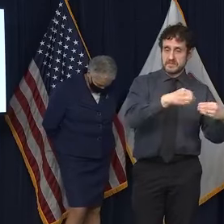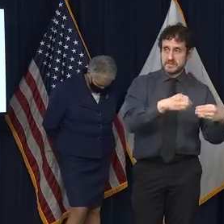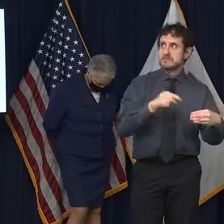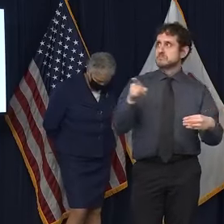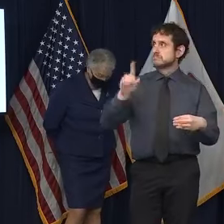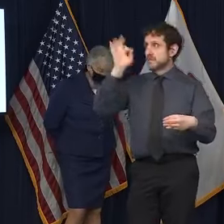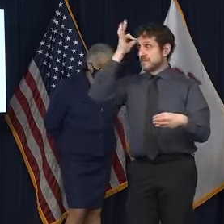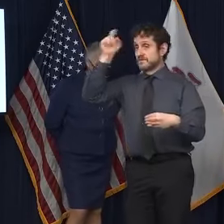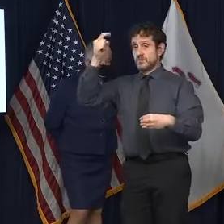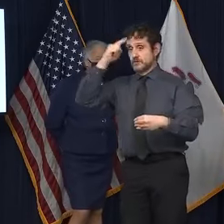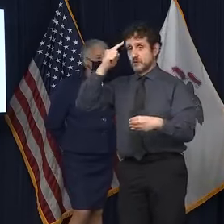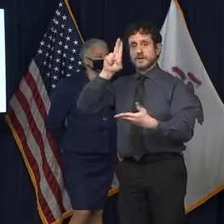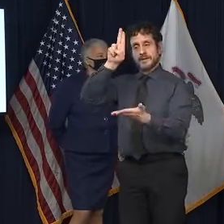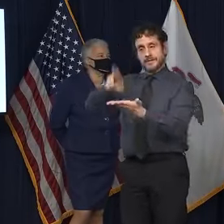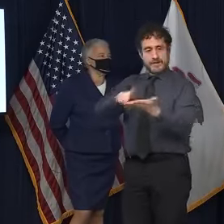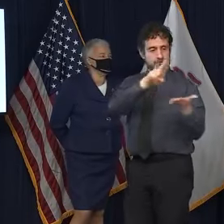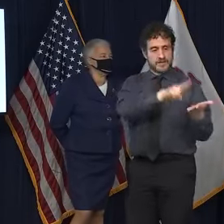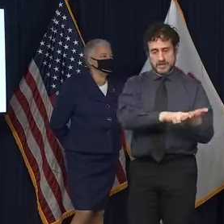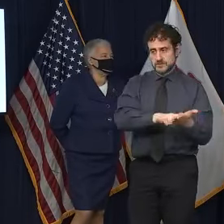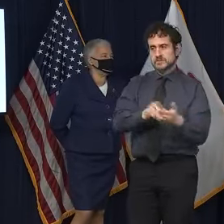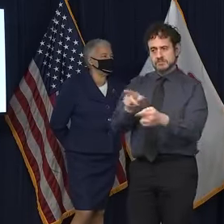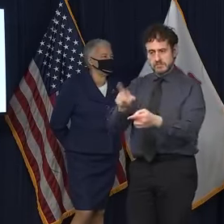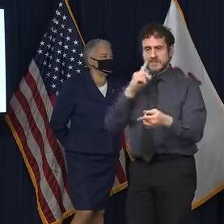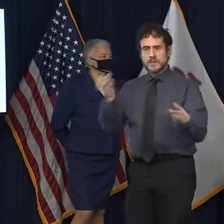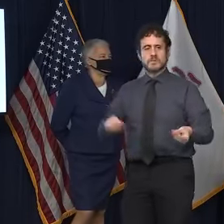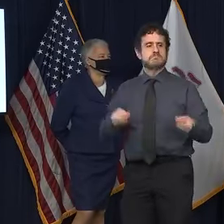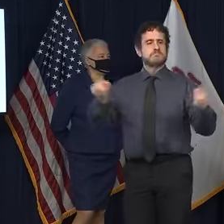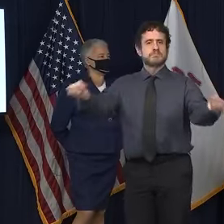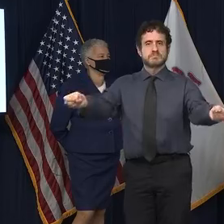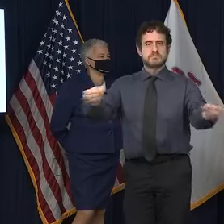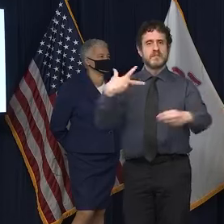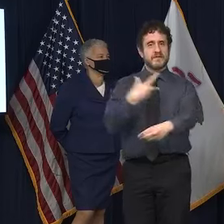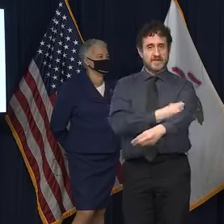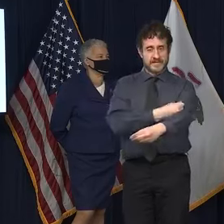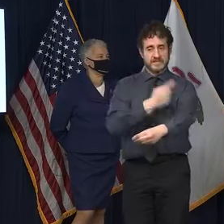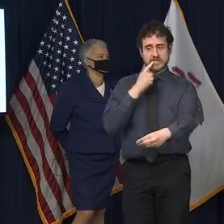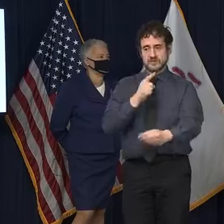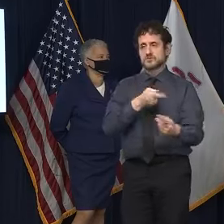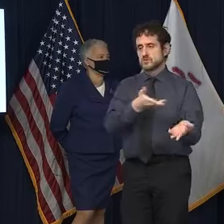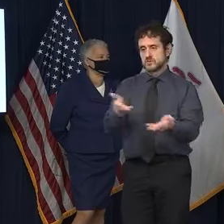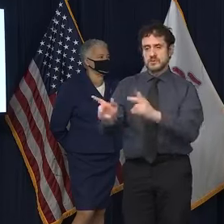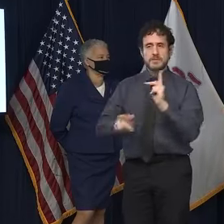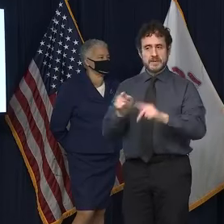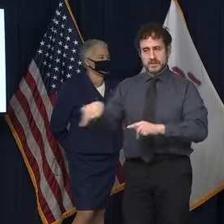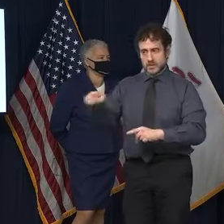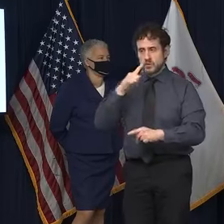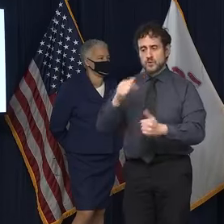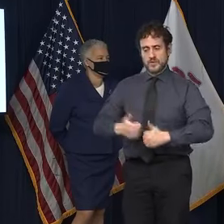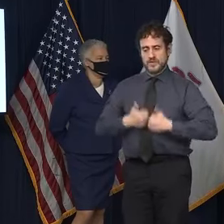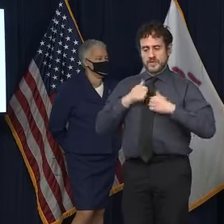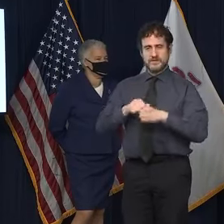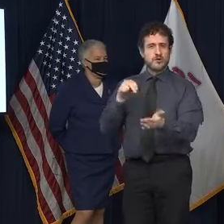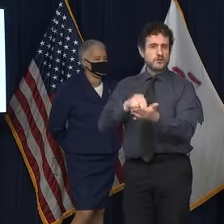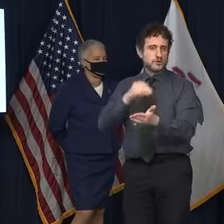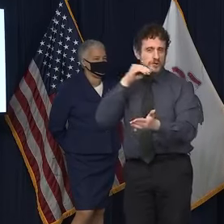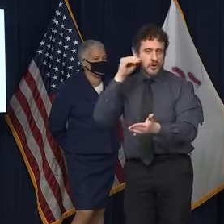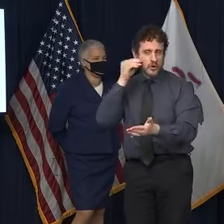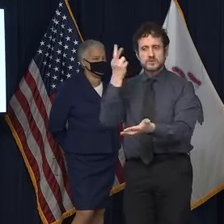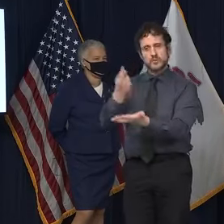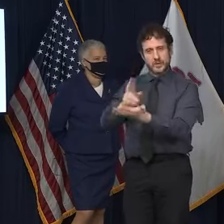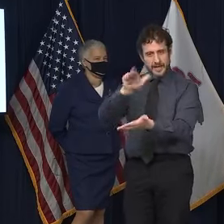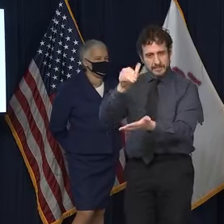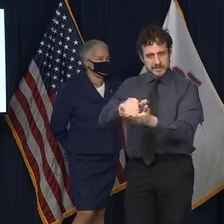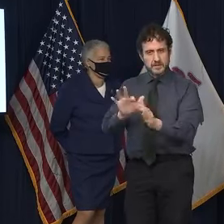government to deliver those vaccines to vaccinations to our long-term care facilities. The